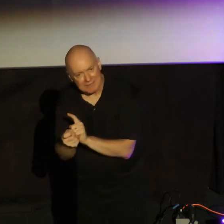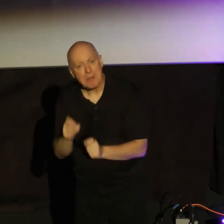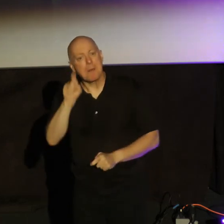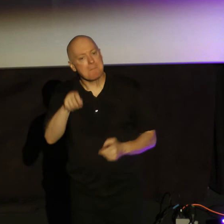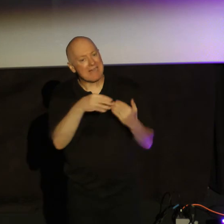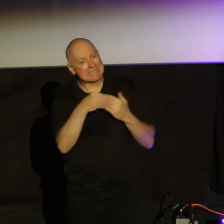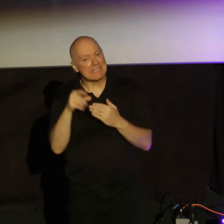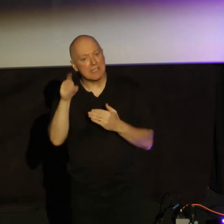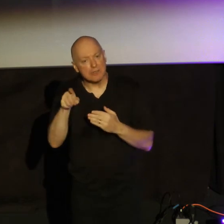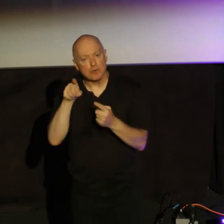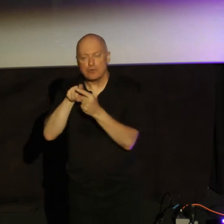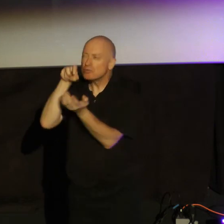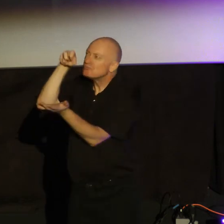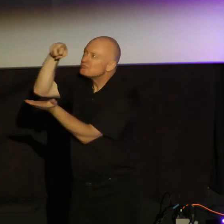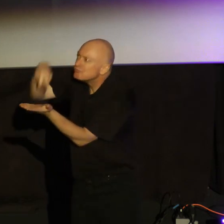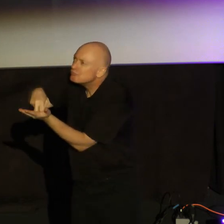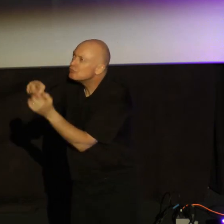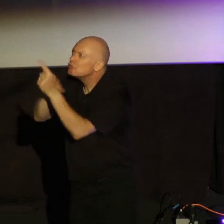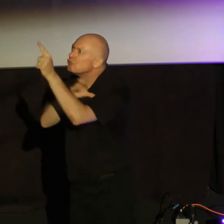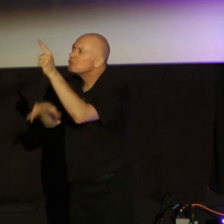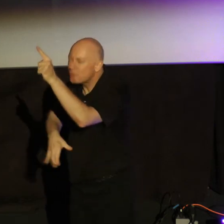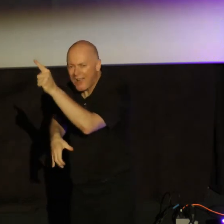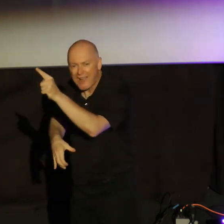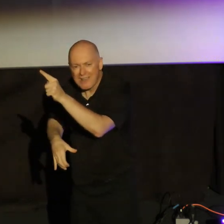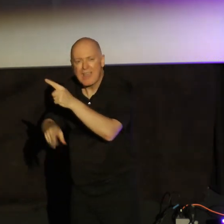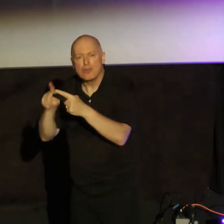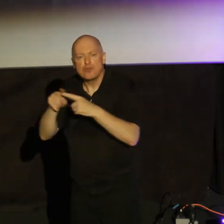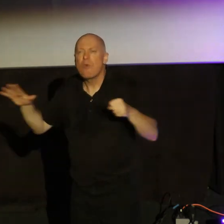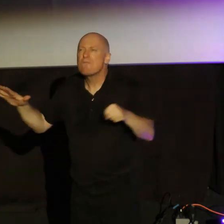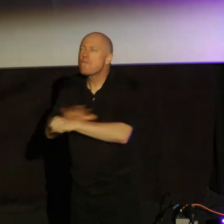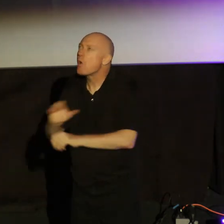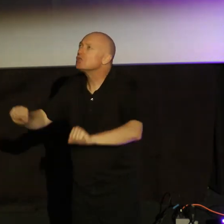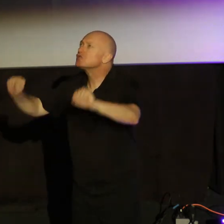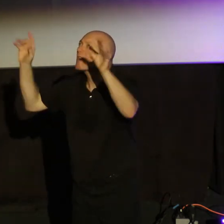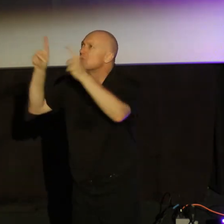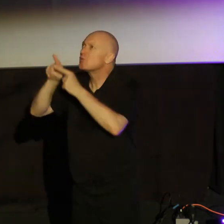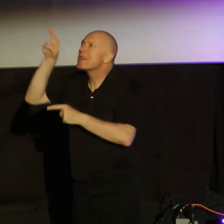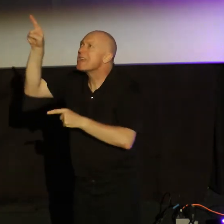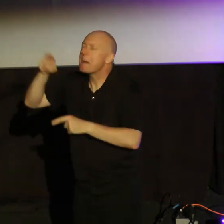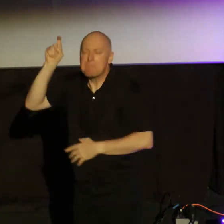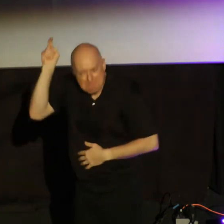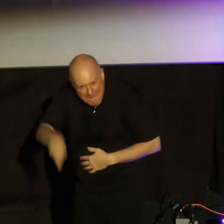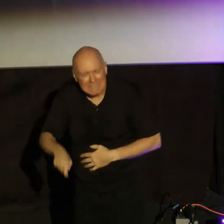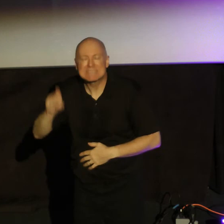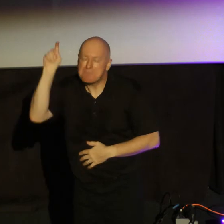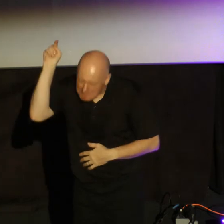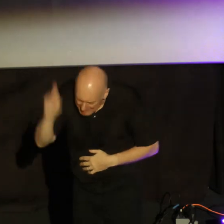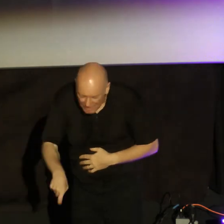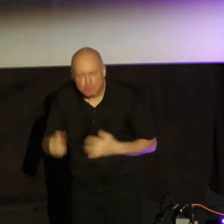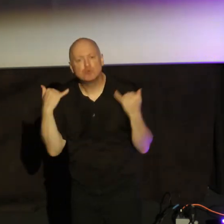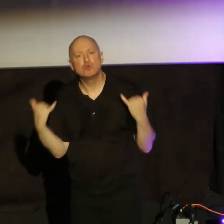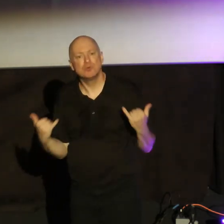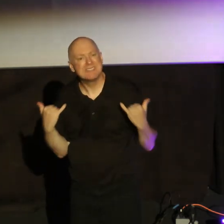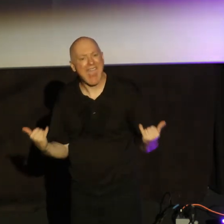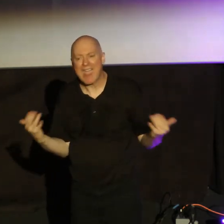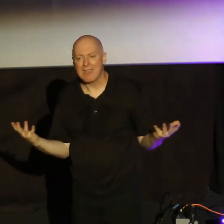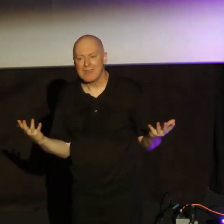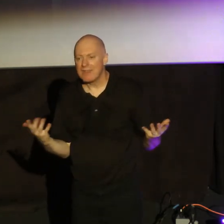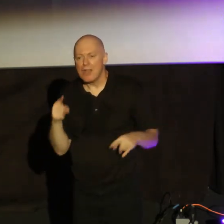you to bend the knee to Christ and to fully surrender to Him. It must. It has to today. You cannot wait